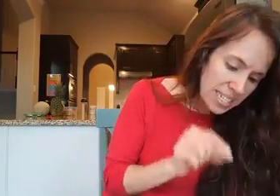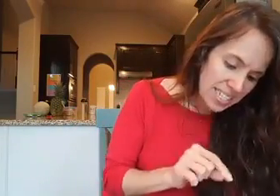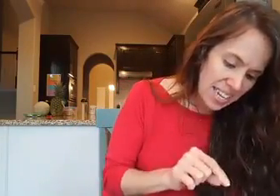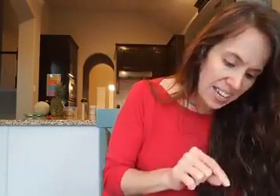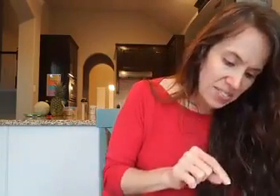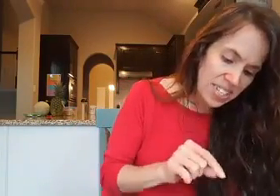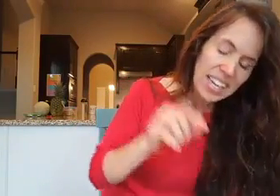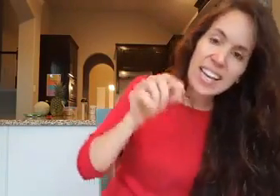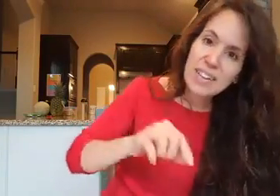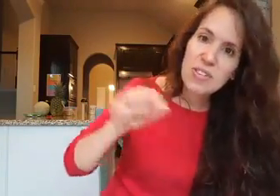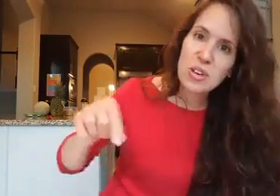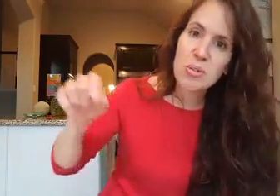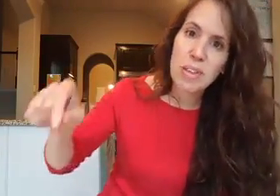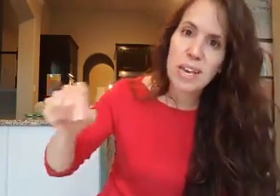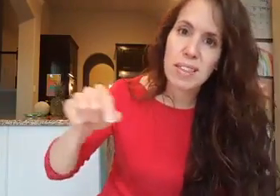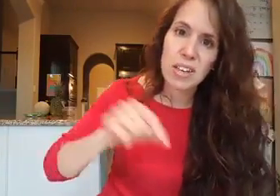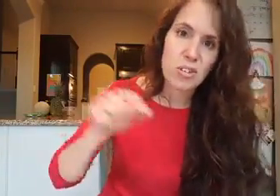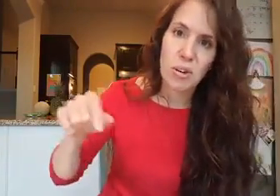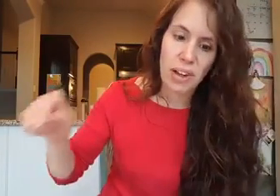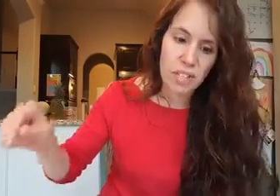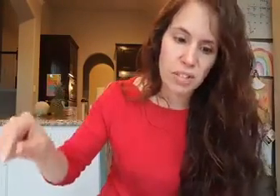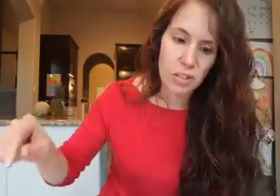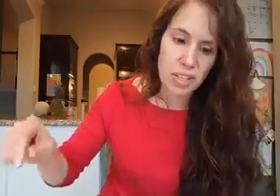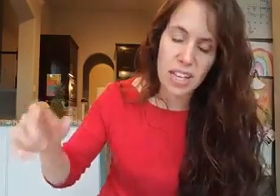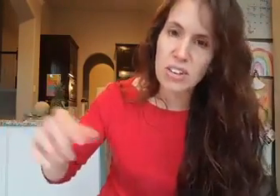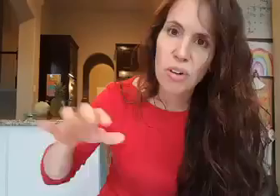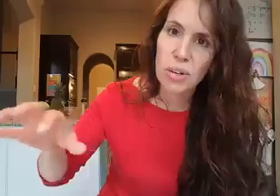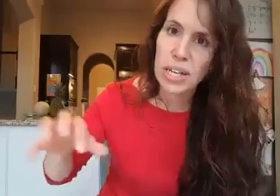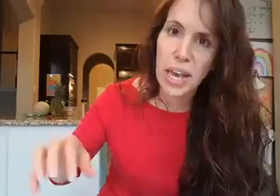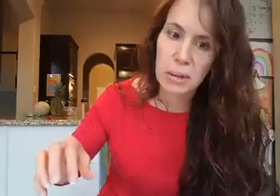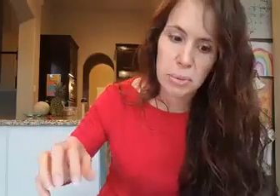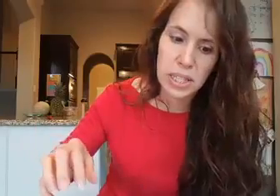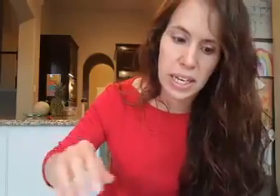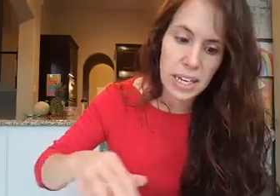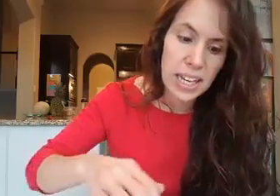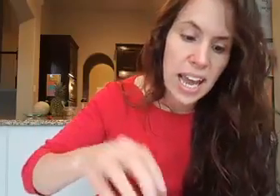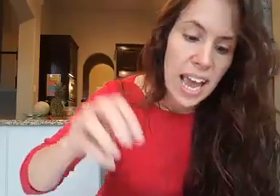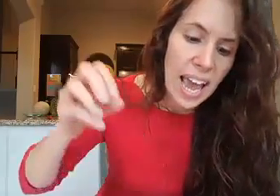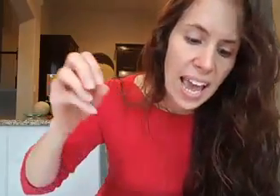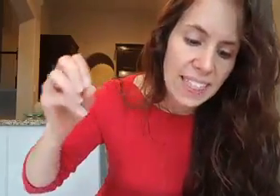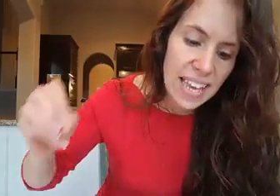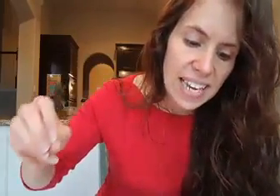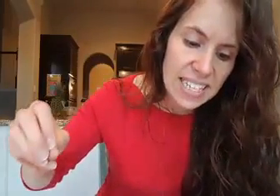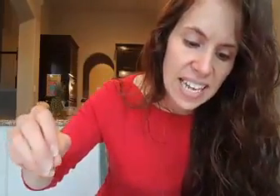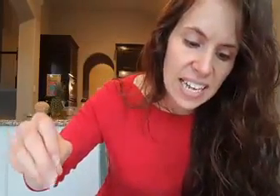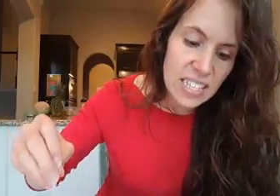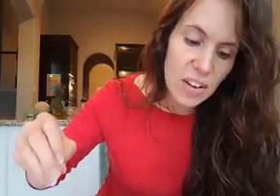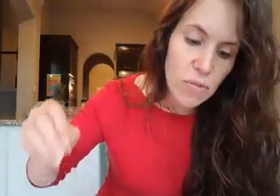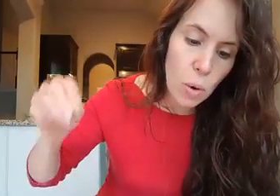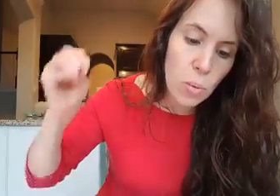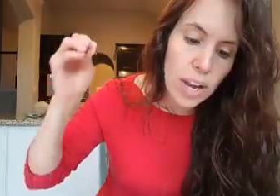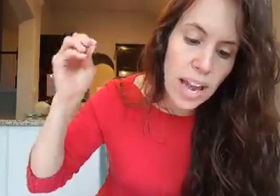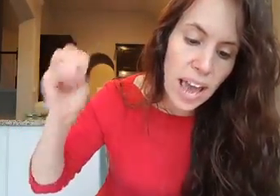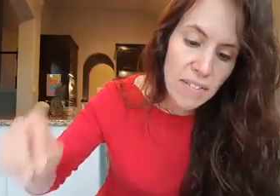deceived if you think that you don't have to do this, that you don't need accountability. And then it says for whatever